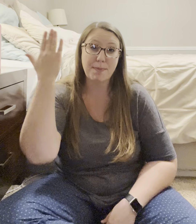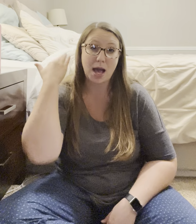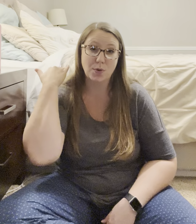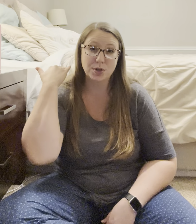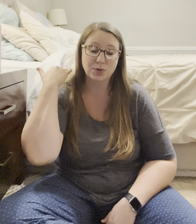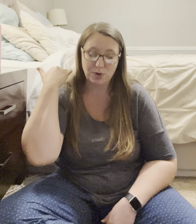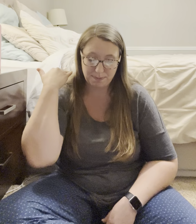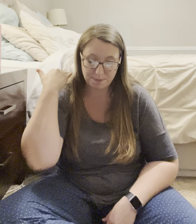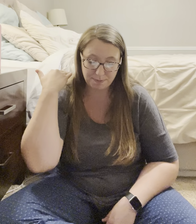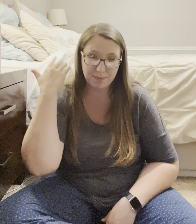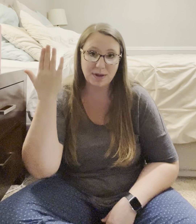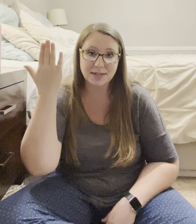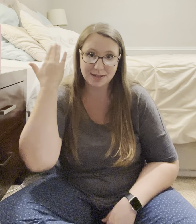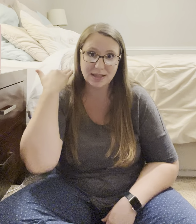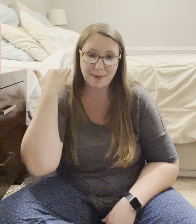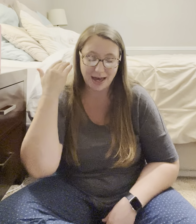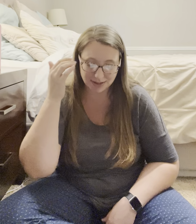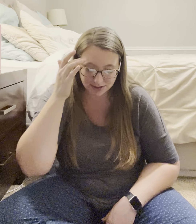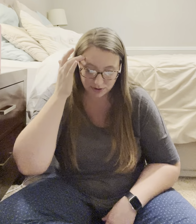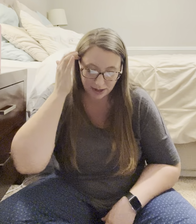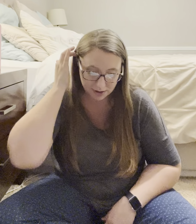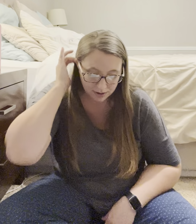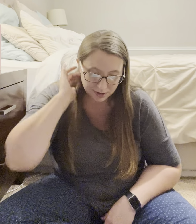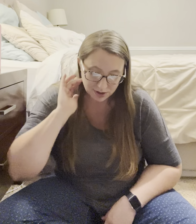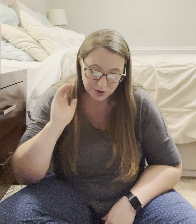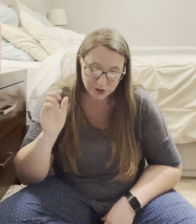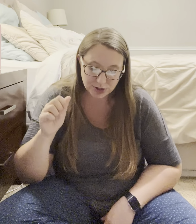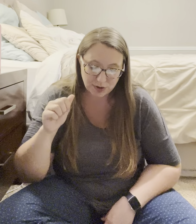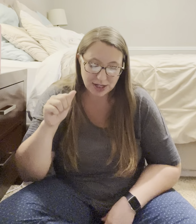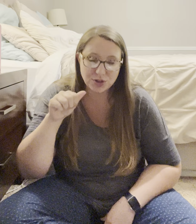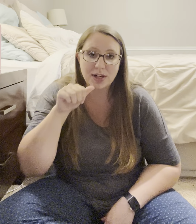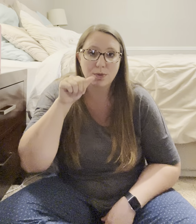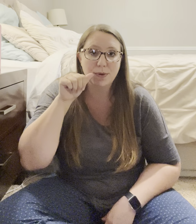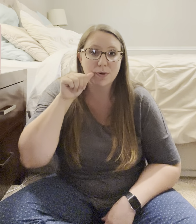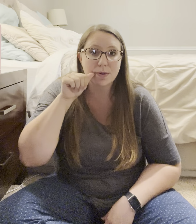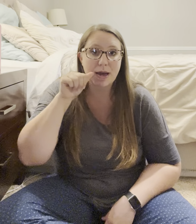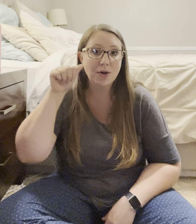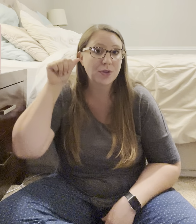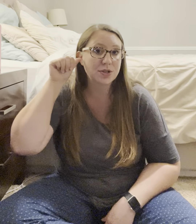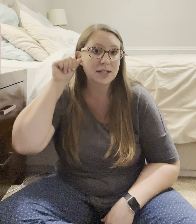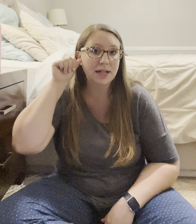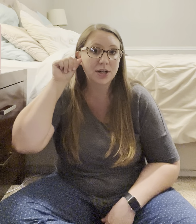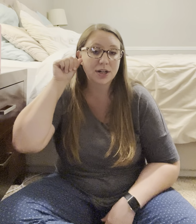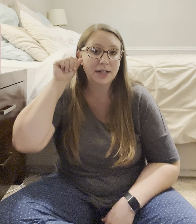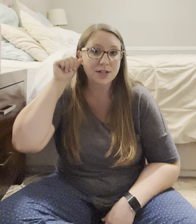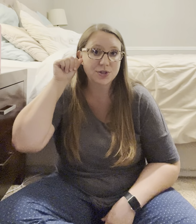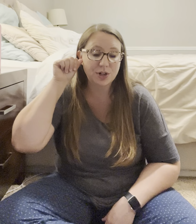backwards going in the past. Okay. So, yesterday would be from the mouth to the ear. Yesterday.